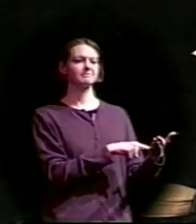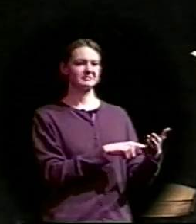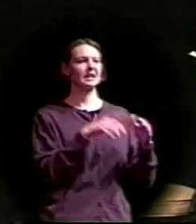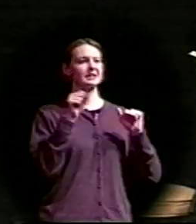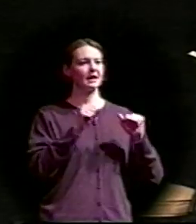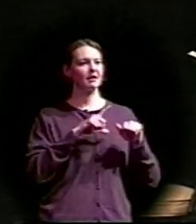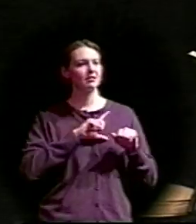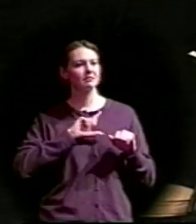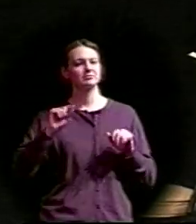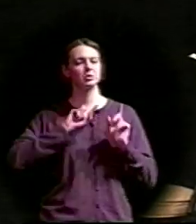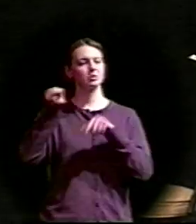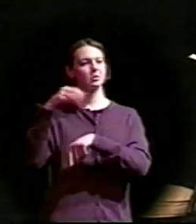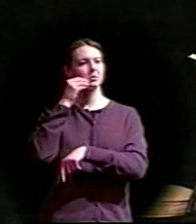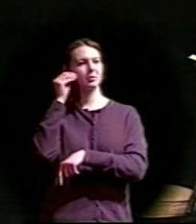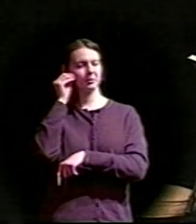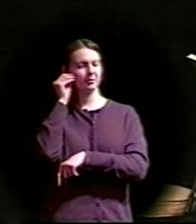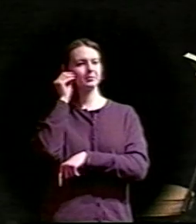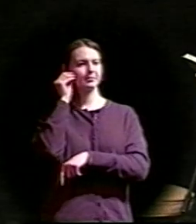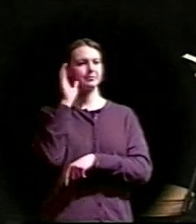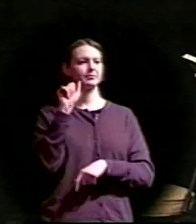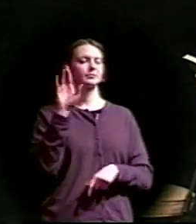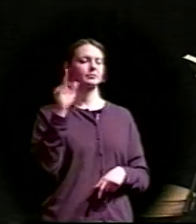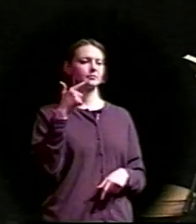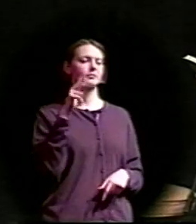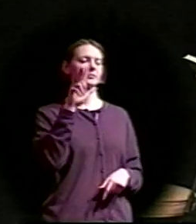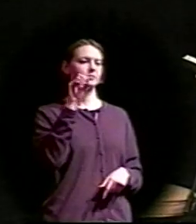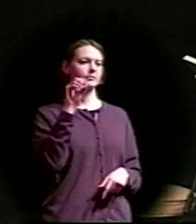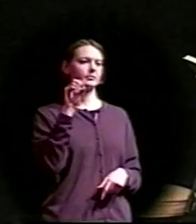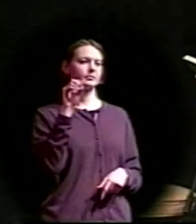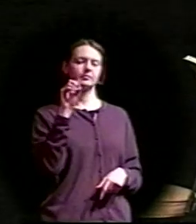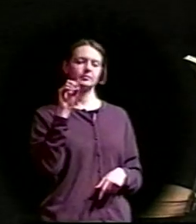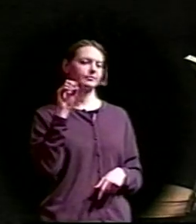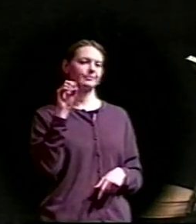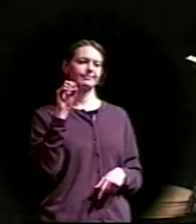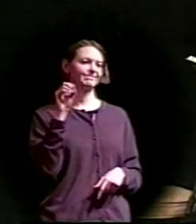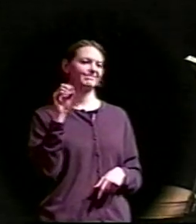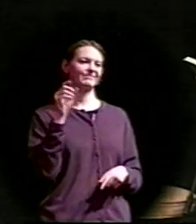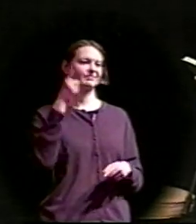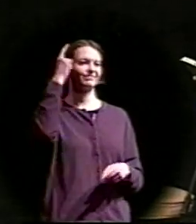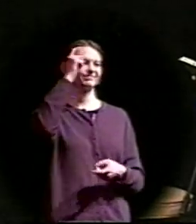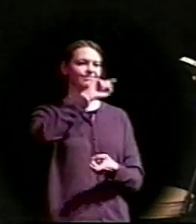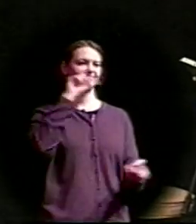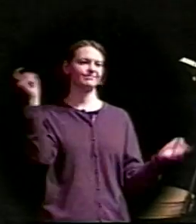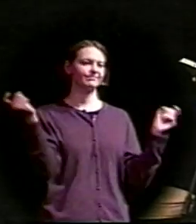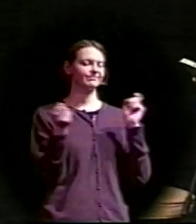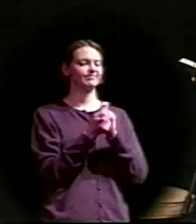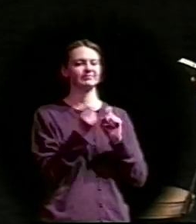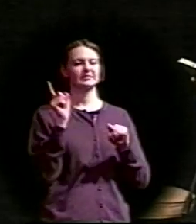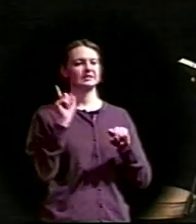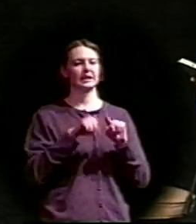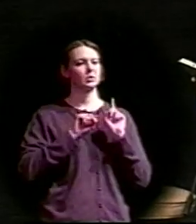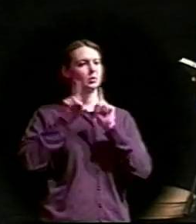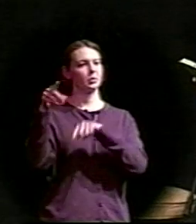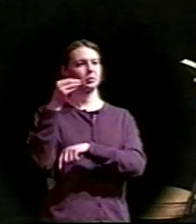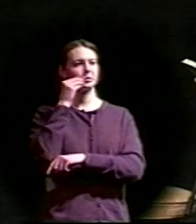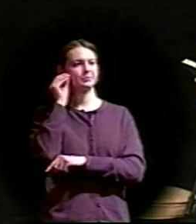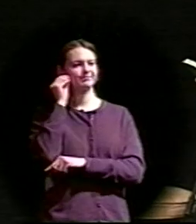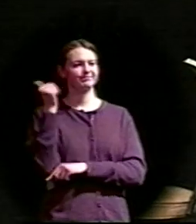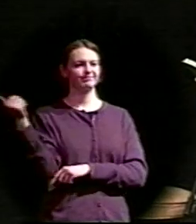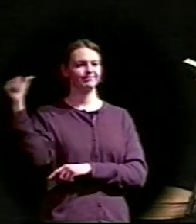30, word from General Hardy, leave refused, leave denied. Today is little